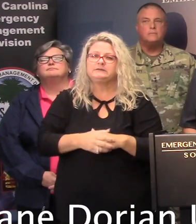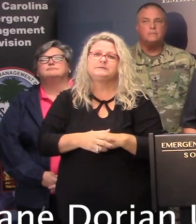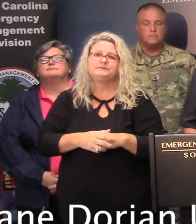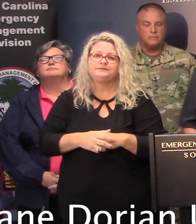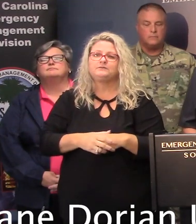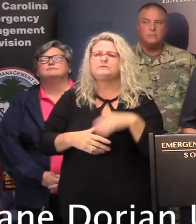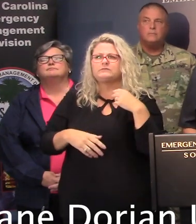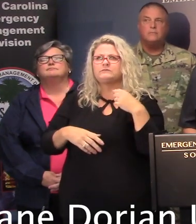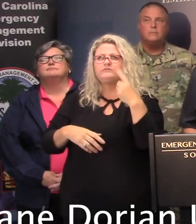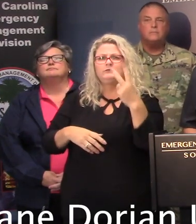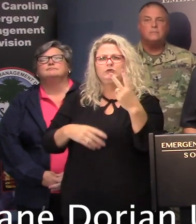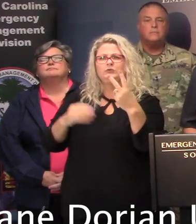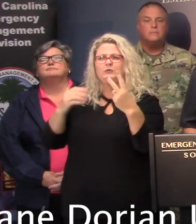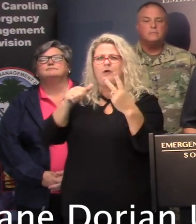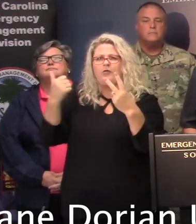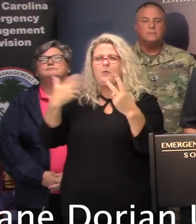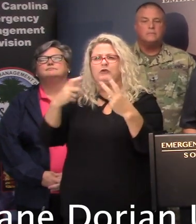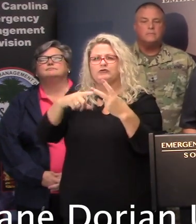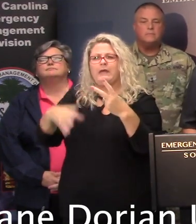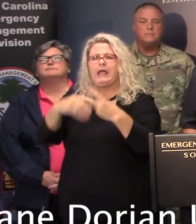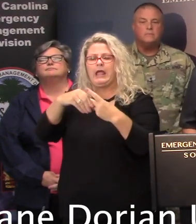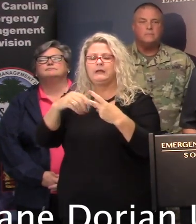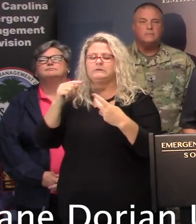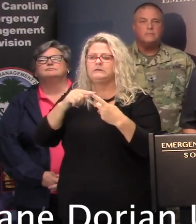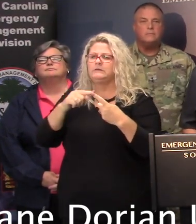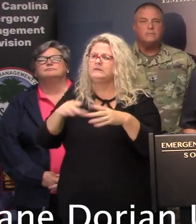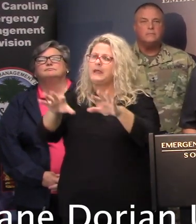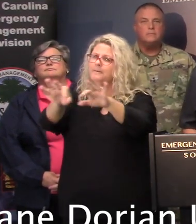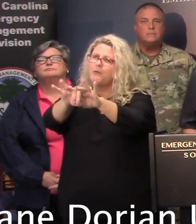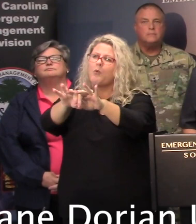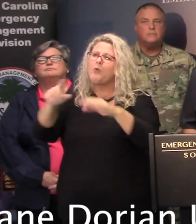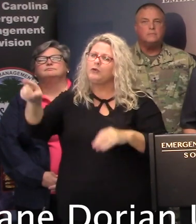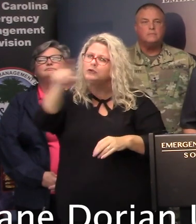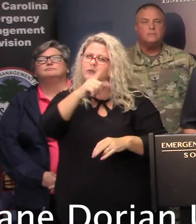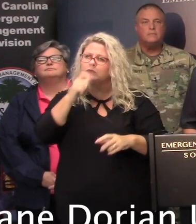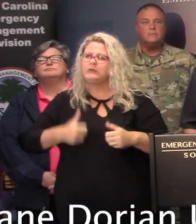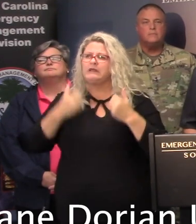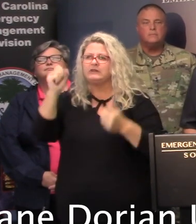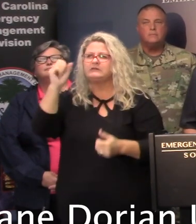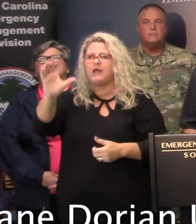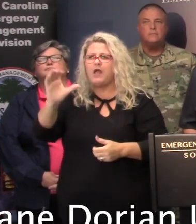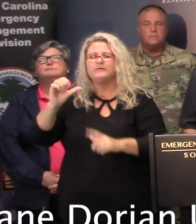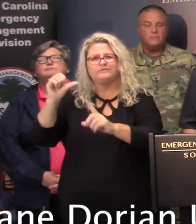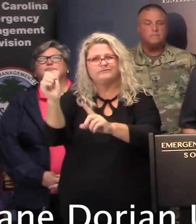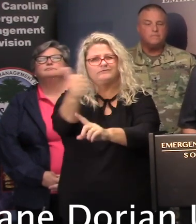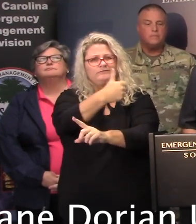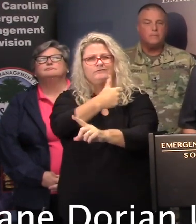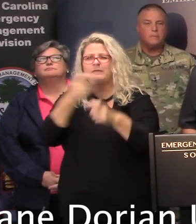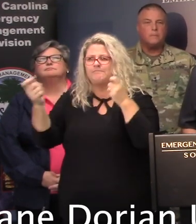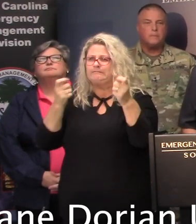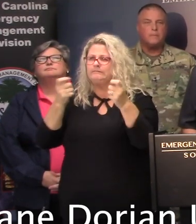other things really I want to mention. One, it's, uh, very important for all of us as citizens here in South Carolina to be our own emergency manager.